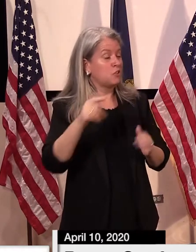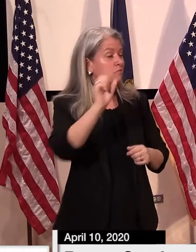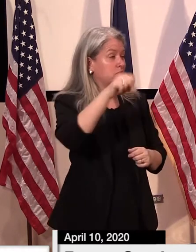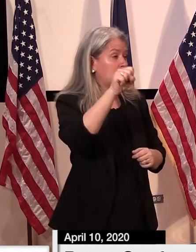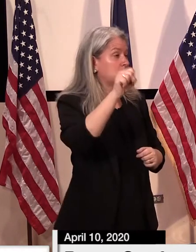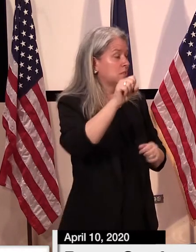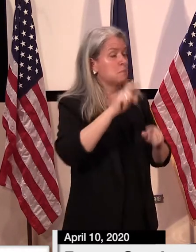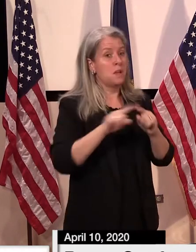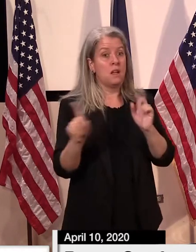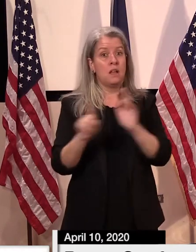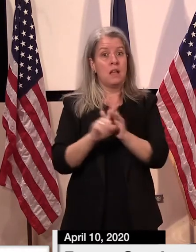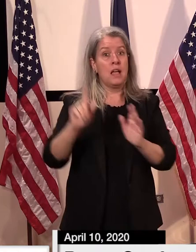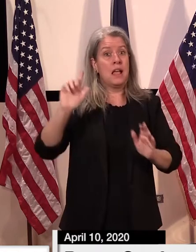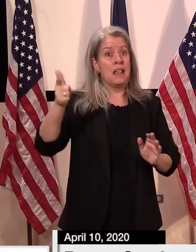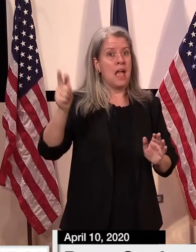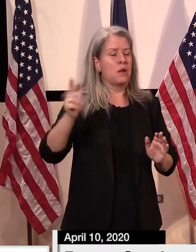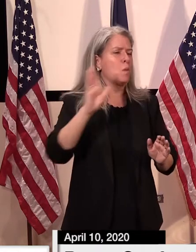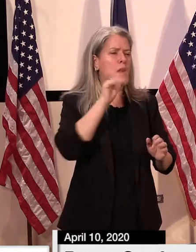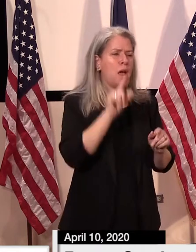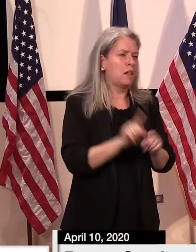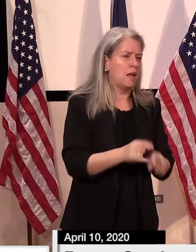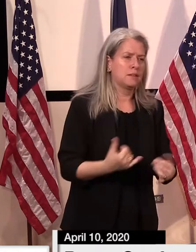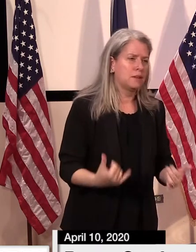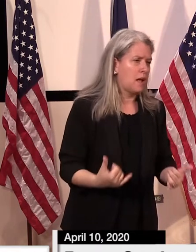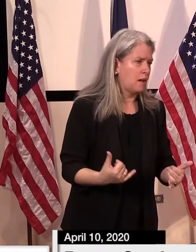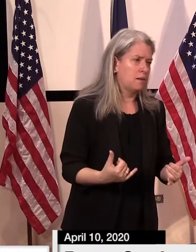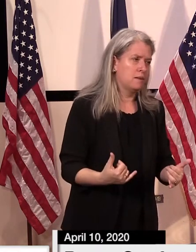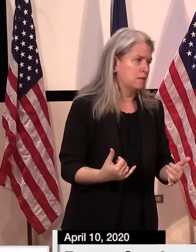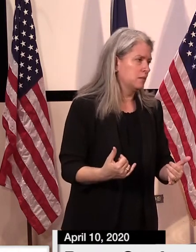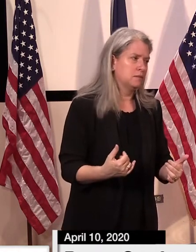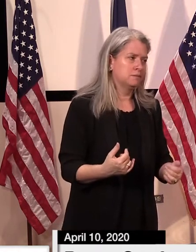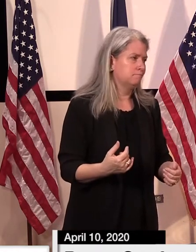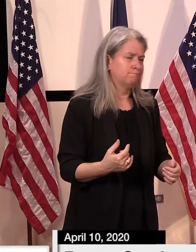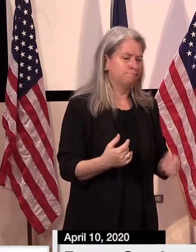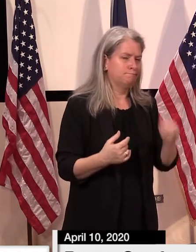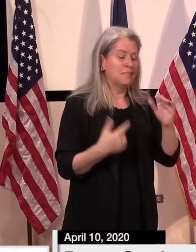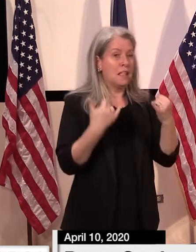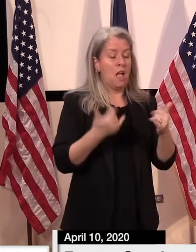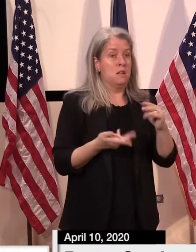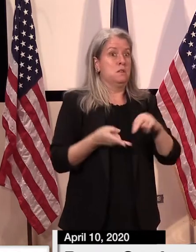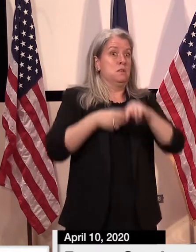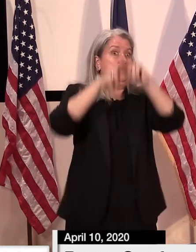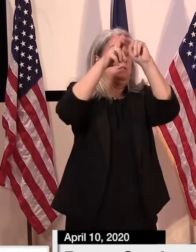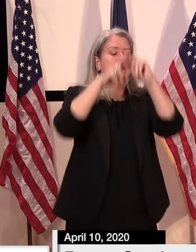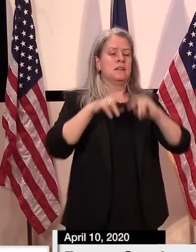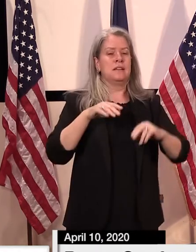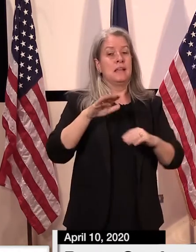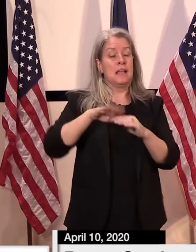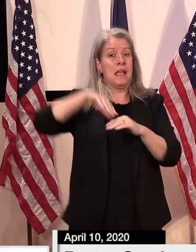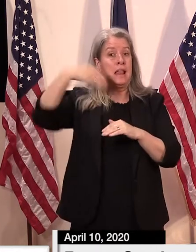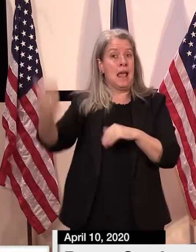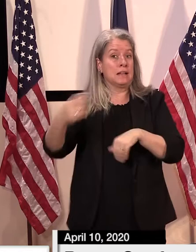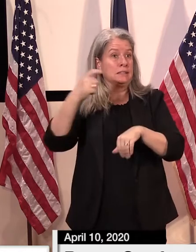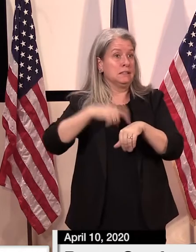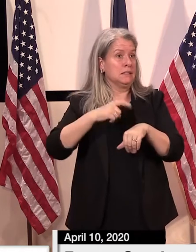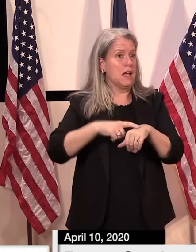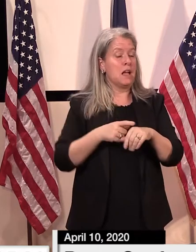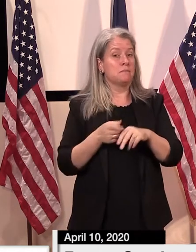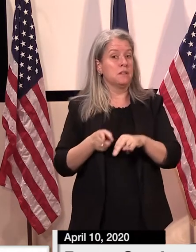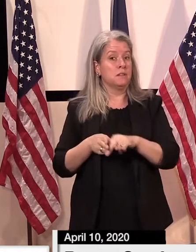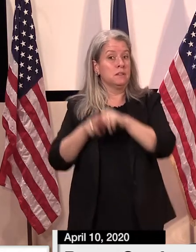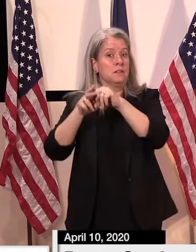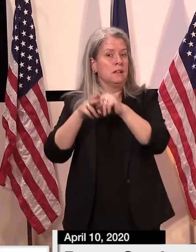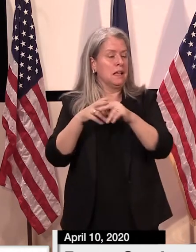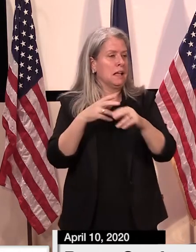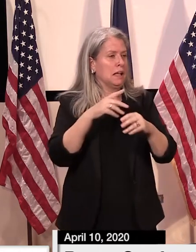occurrence does not have to be anywhere near to the magnitude of the first go-around. And it's a little bit undetermined what